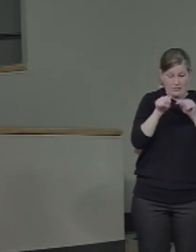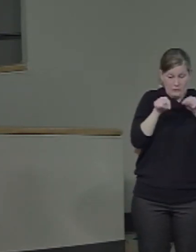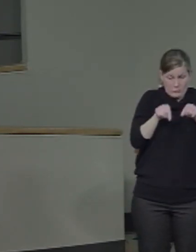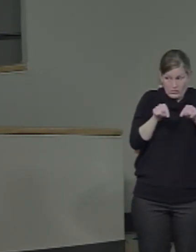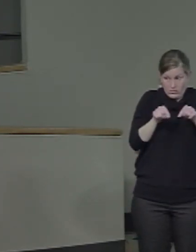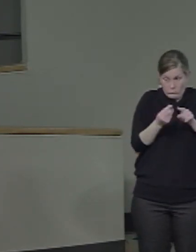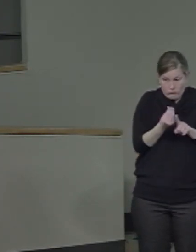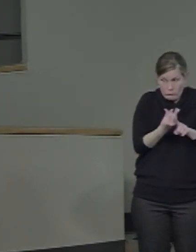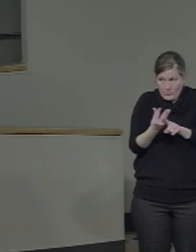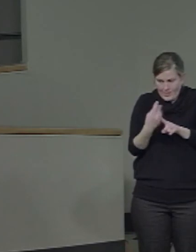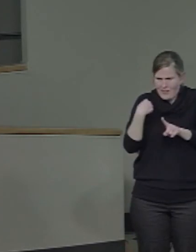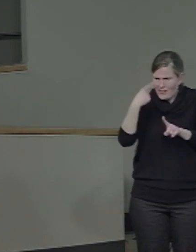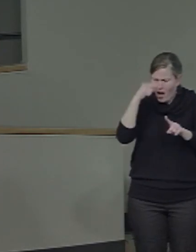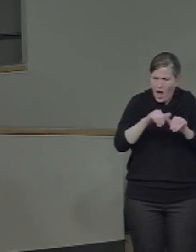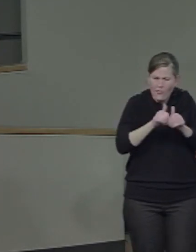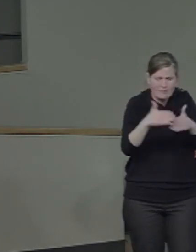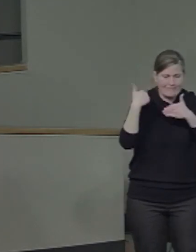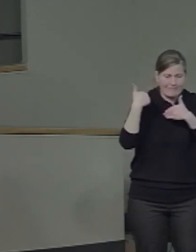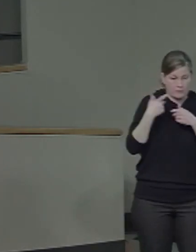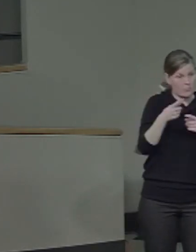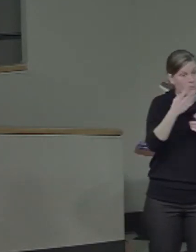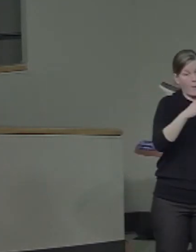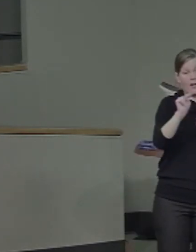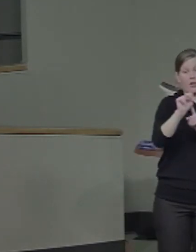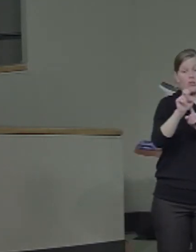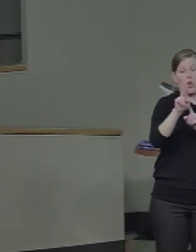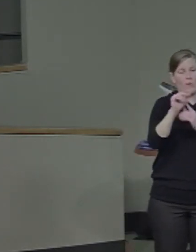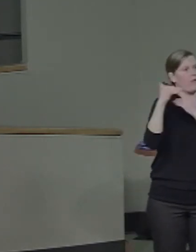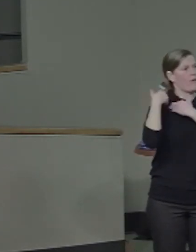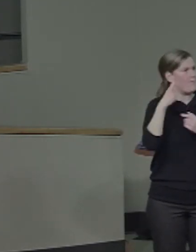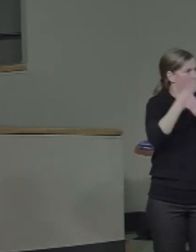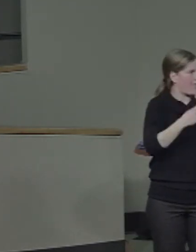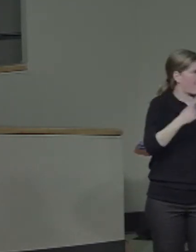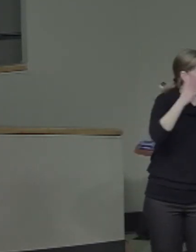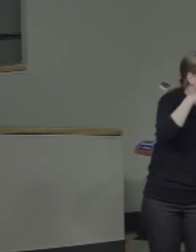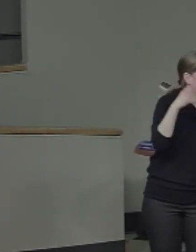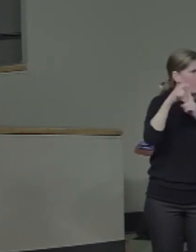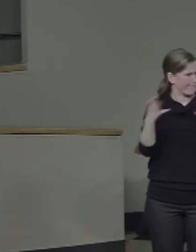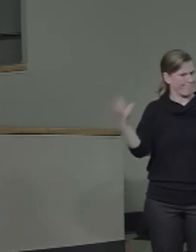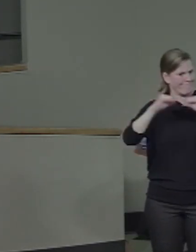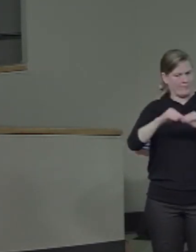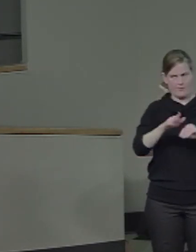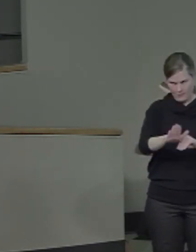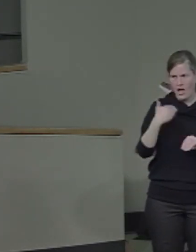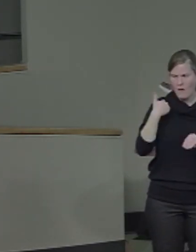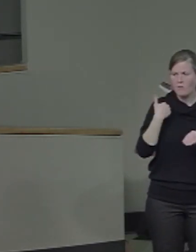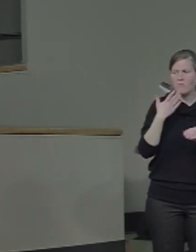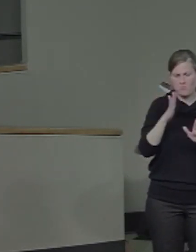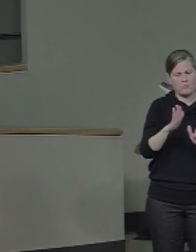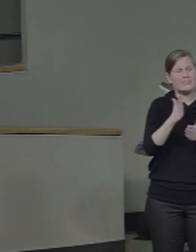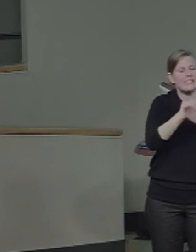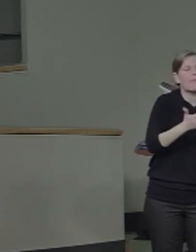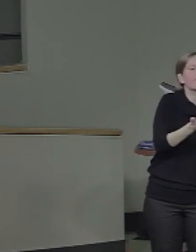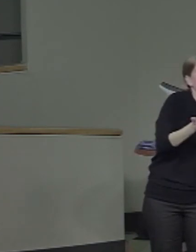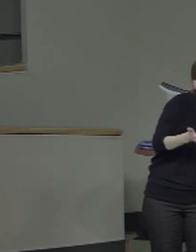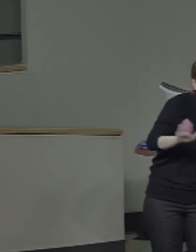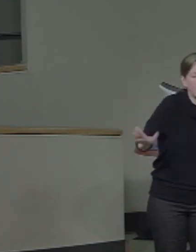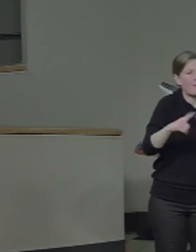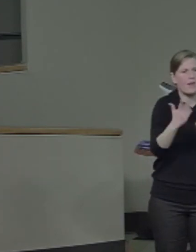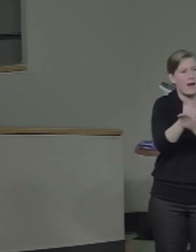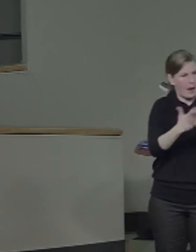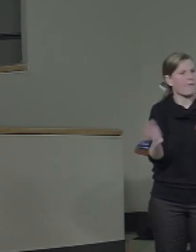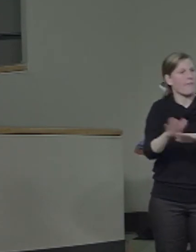there is a certain degree of segregation between them so that although there are